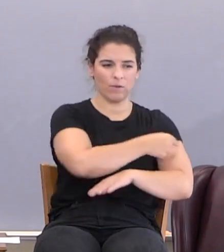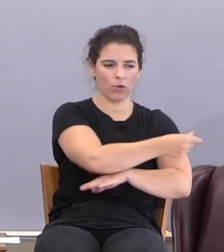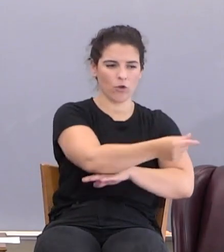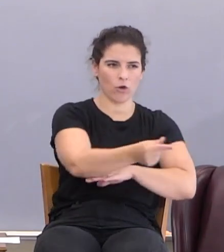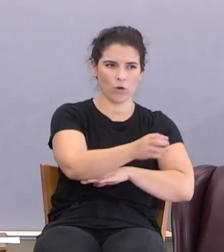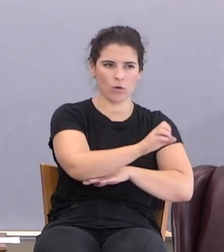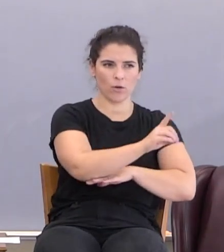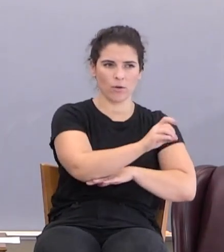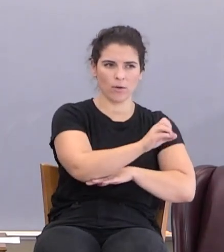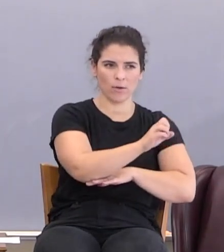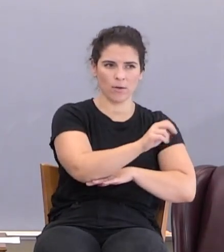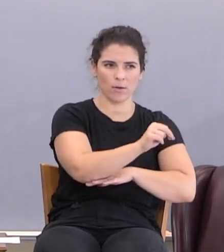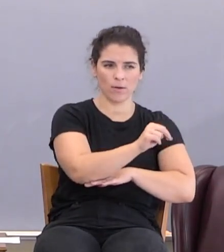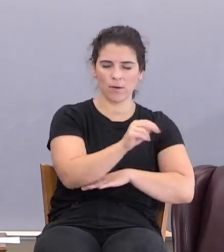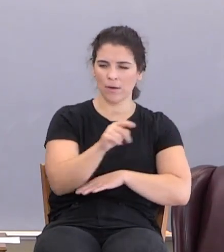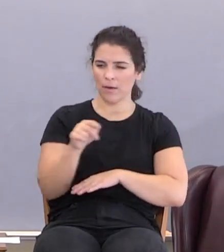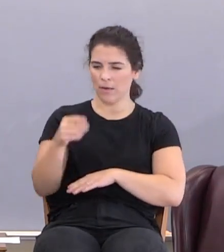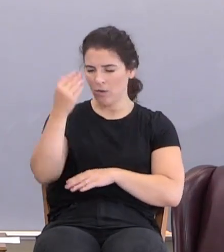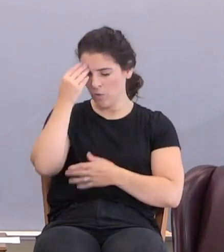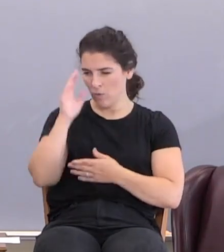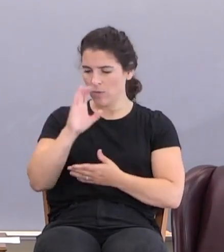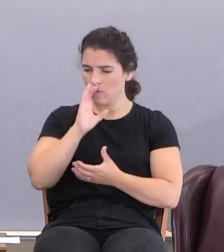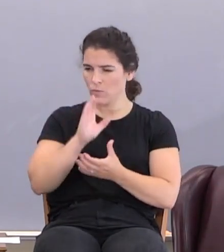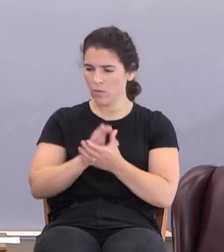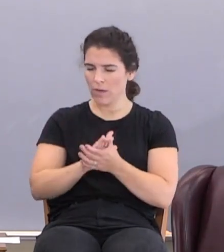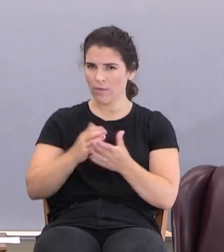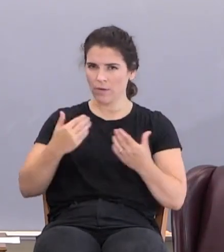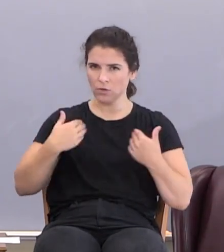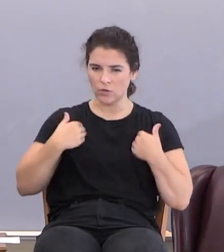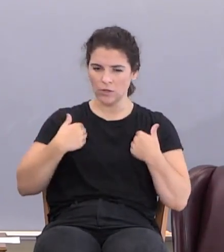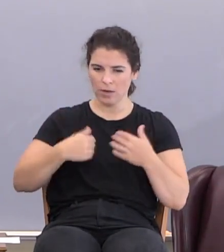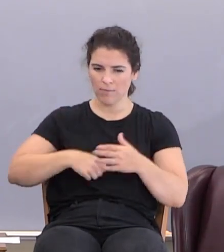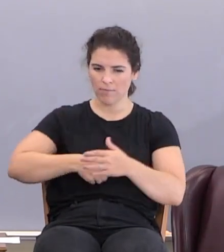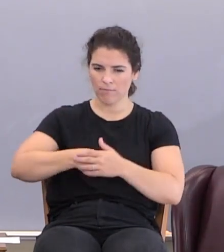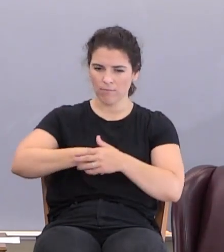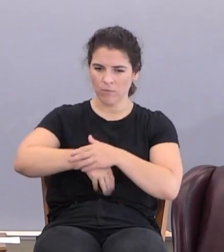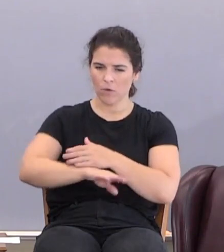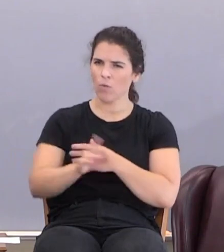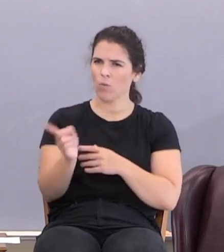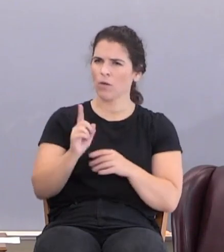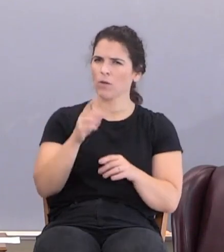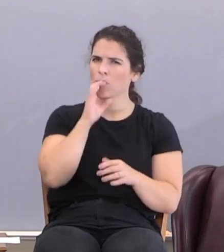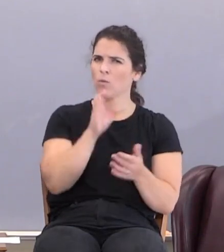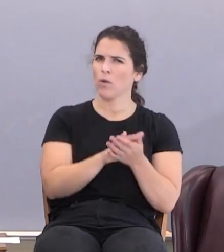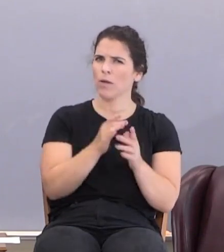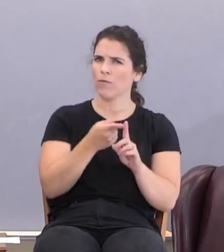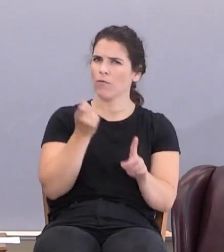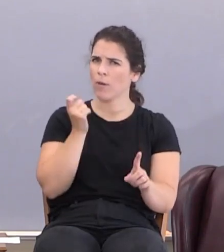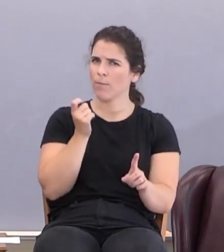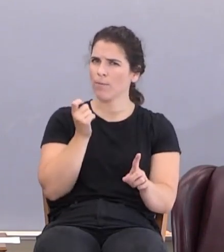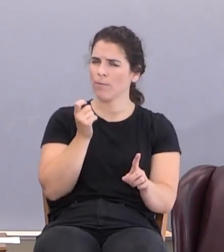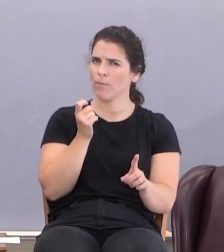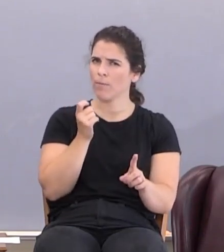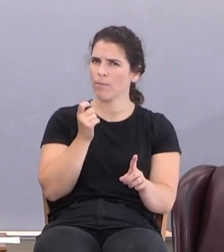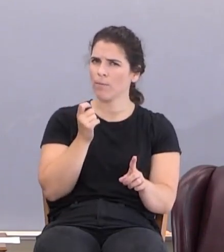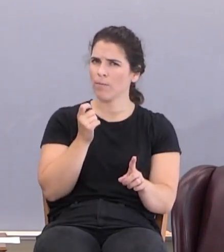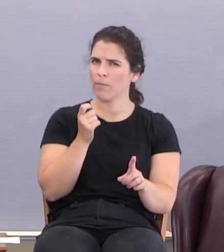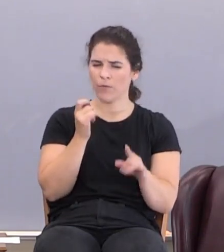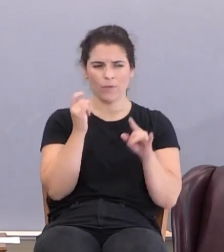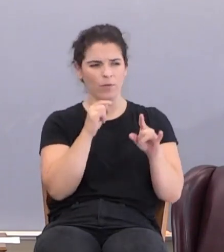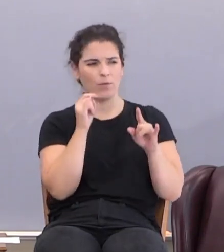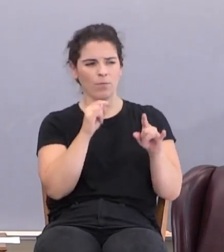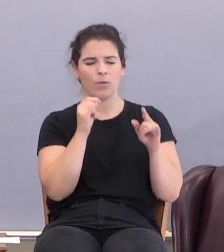And Cain knew his wife. And she conceived and buried. Now wait a minute, where did he get his wife? That's often the mocker's question.